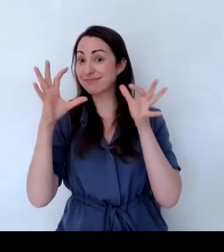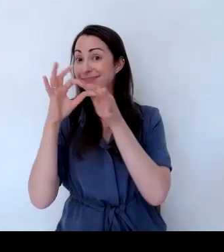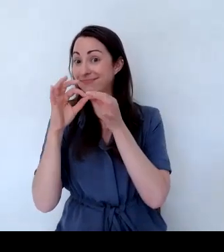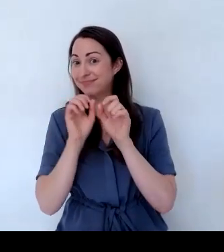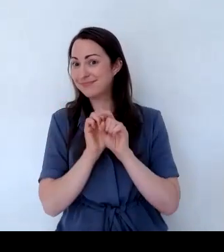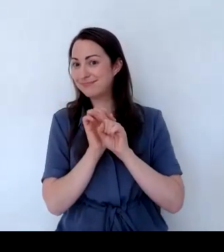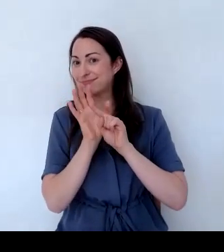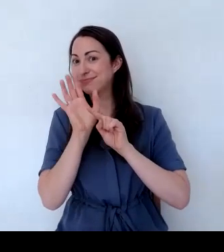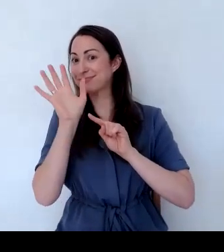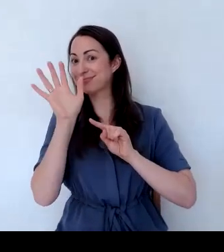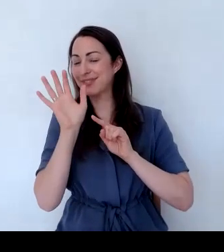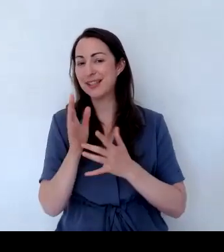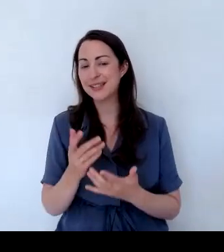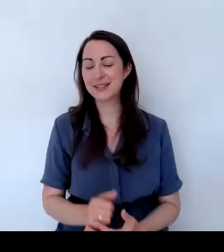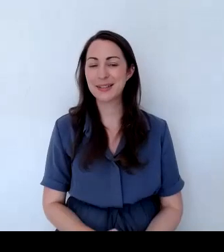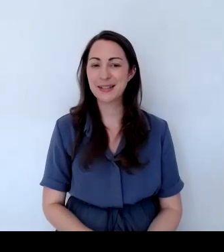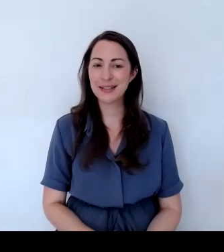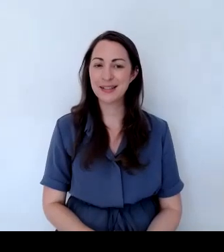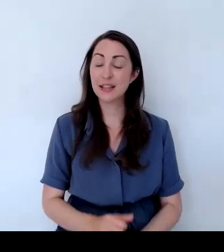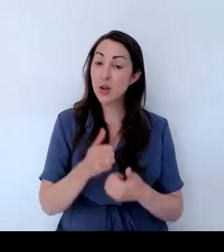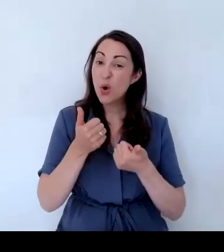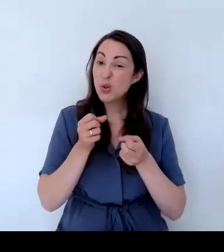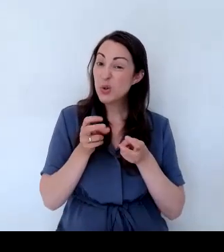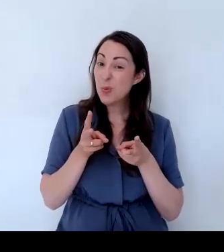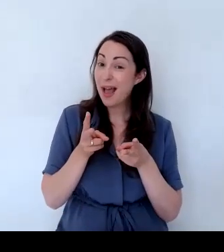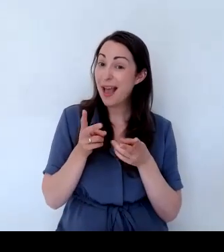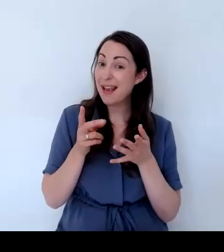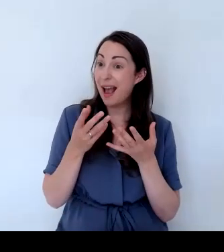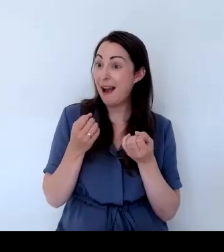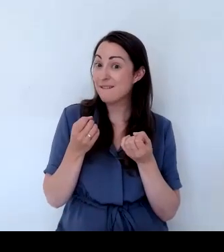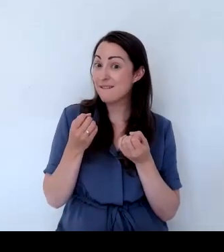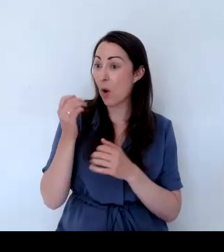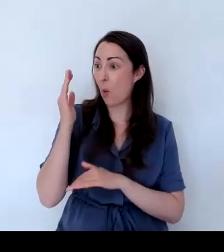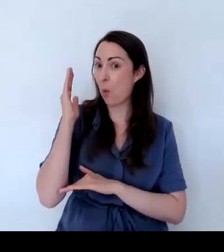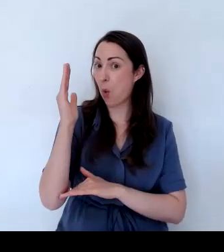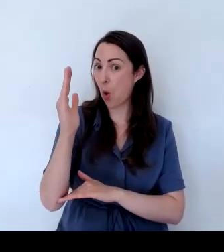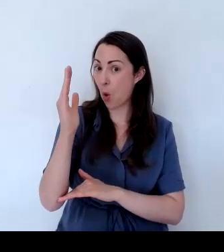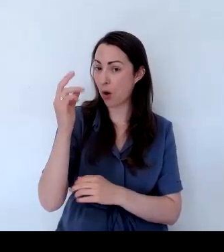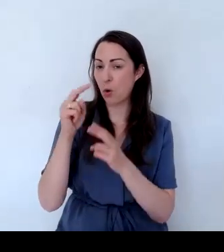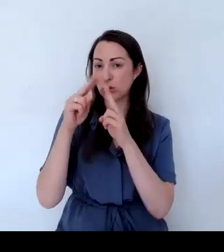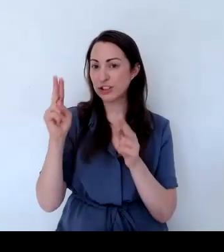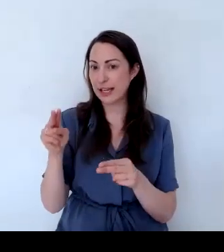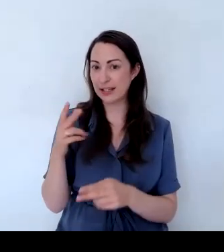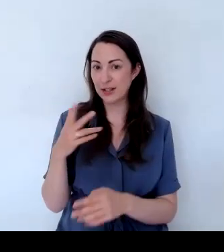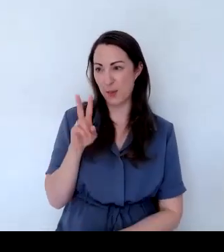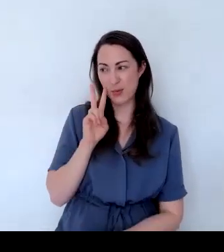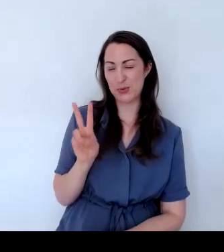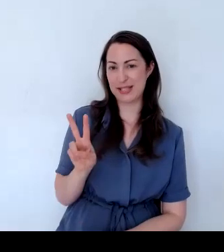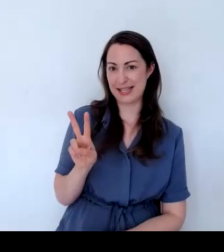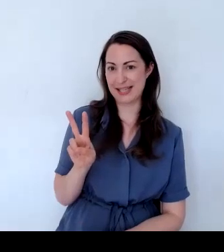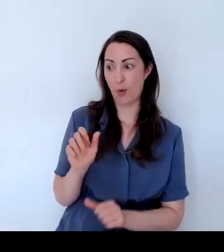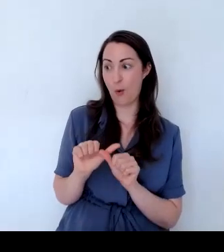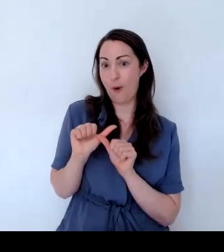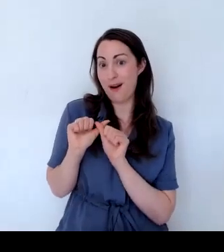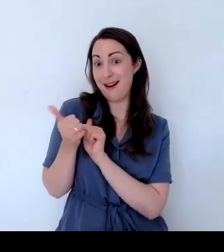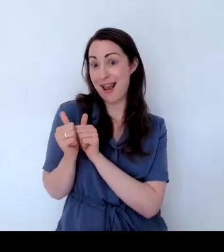But it's a good way to mask a wall that you don't want to see or a shed or a next door neighbor's shed or something like